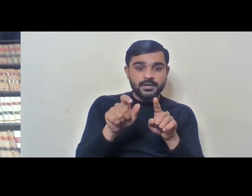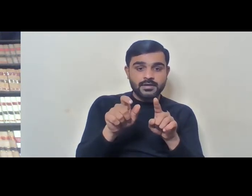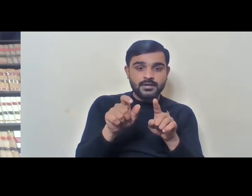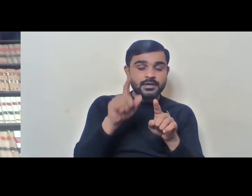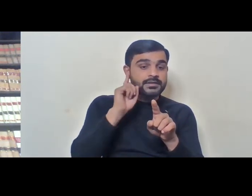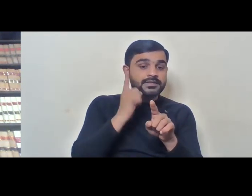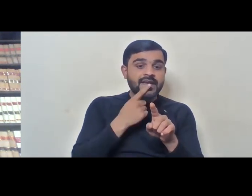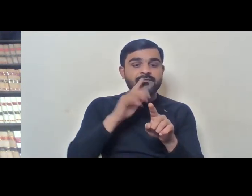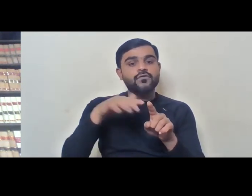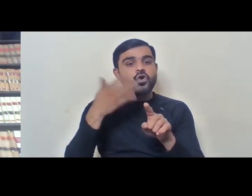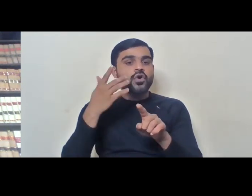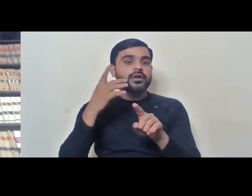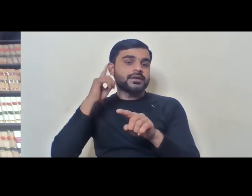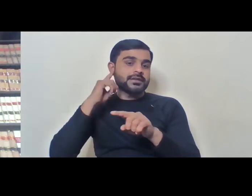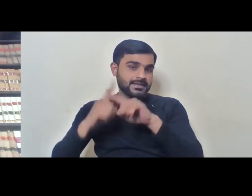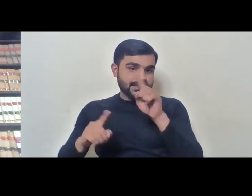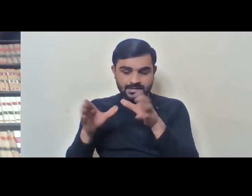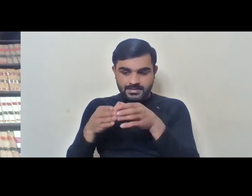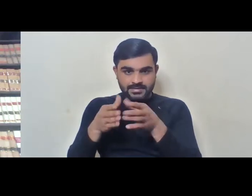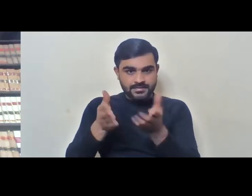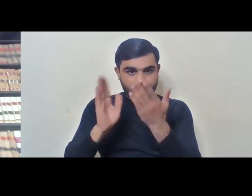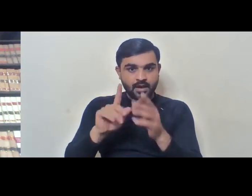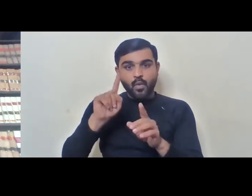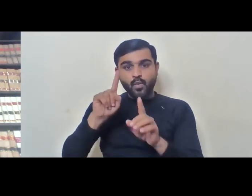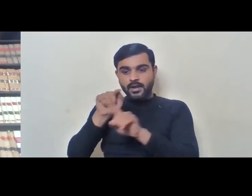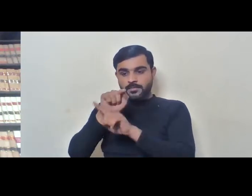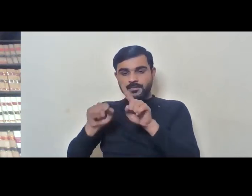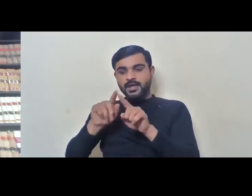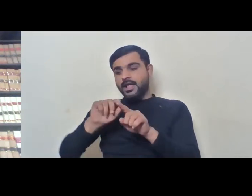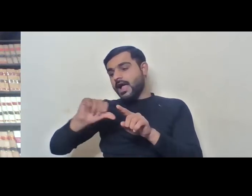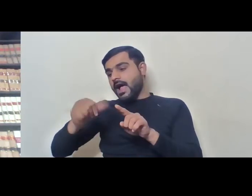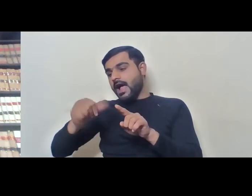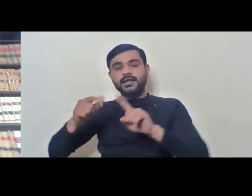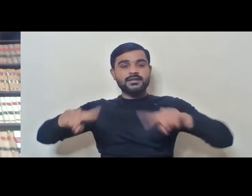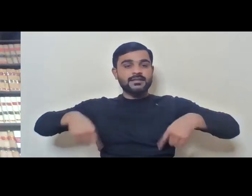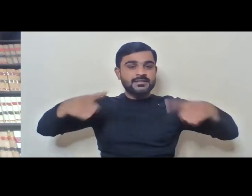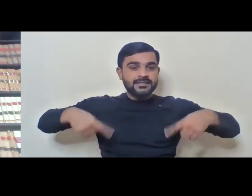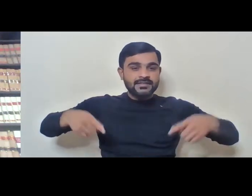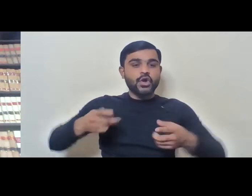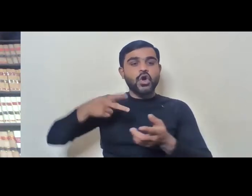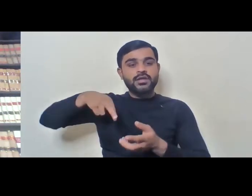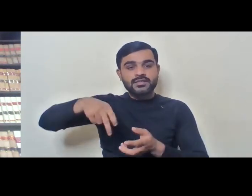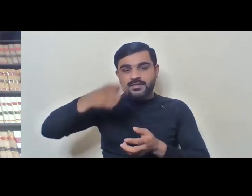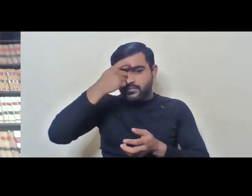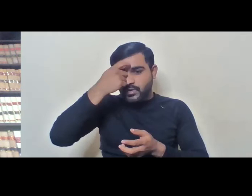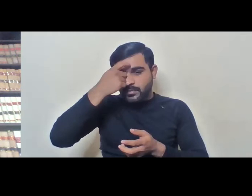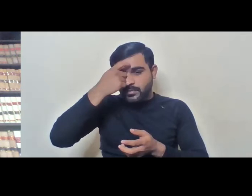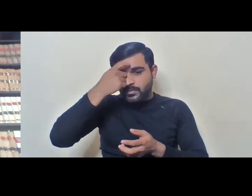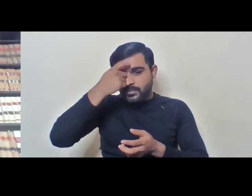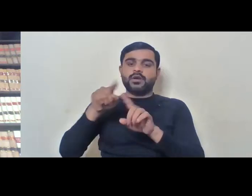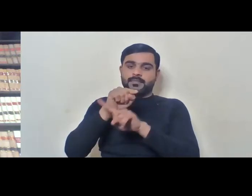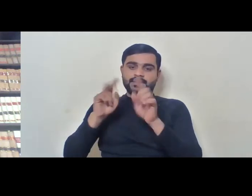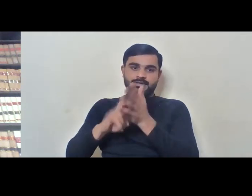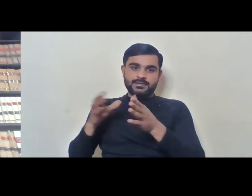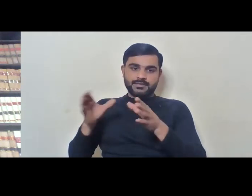deaf or hard of hearing, 1% for all kinds of locomotor disabilities, and then 1%